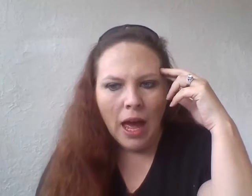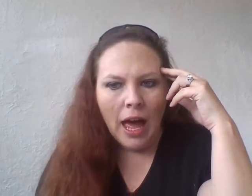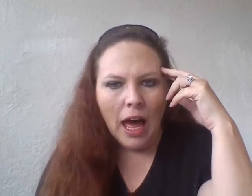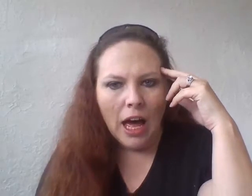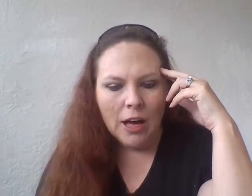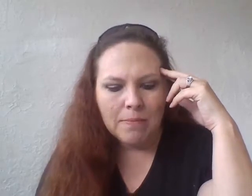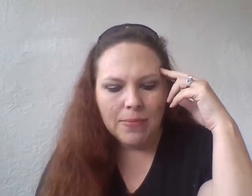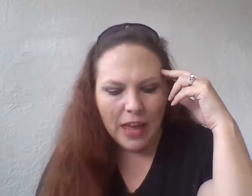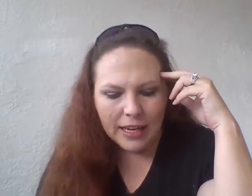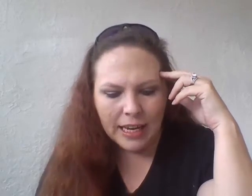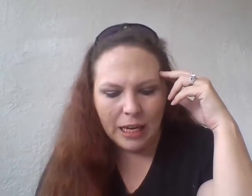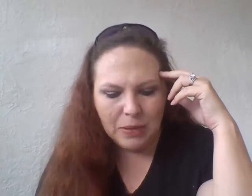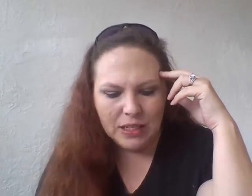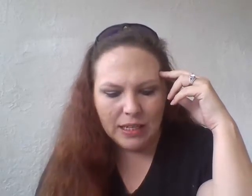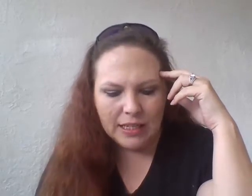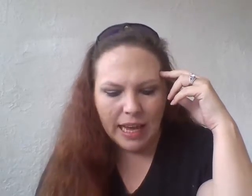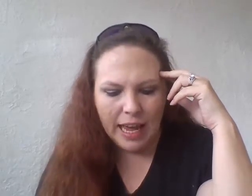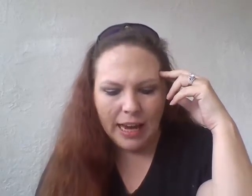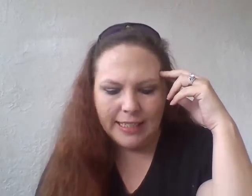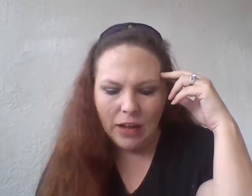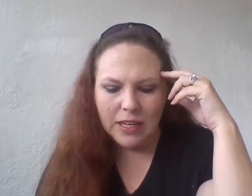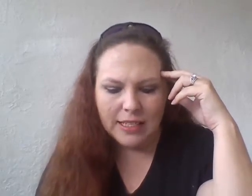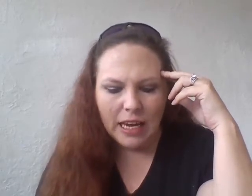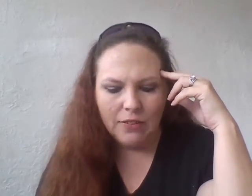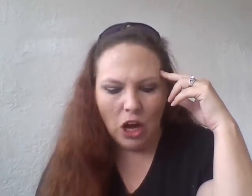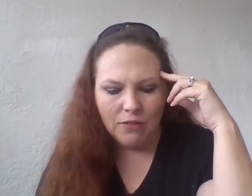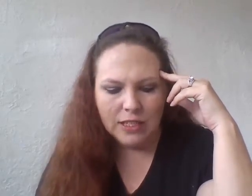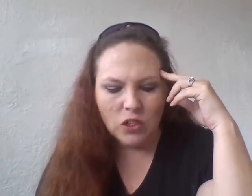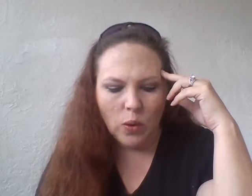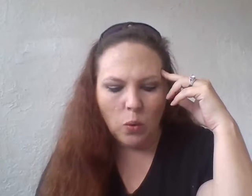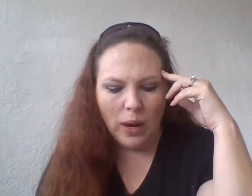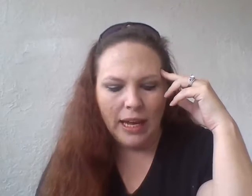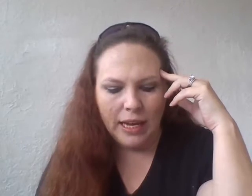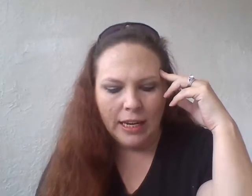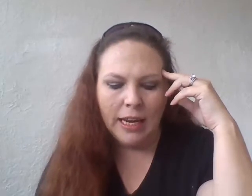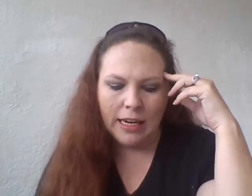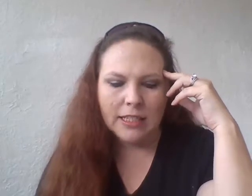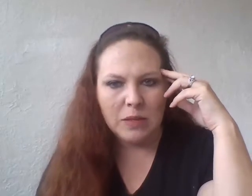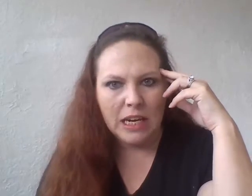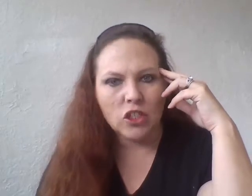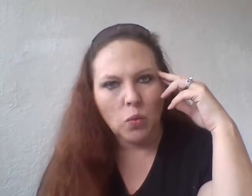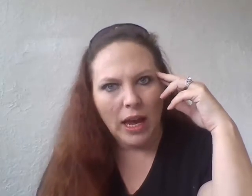Um, then he proceeded to say, I doubt the executive office is going to weigh in in any substantial way.